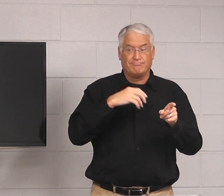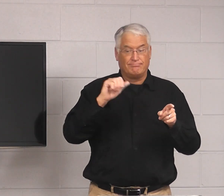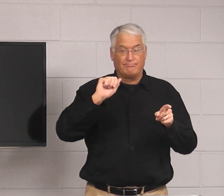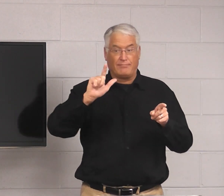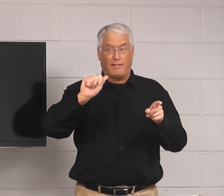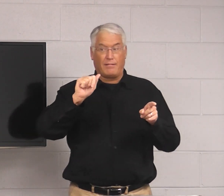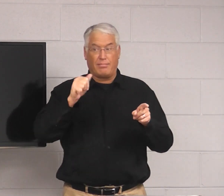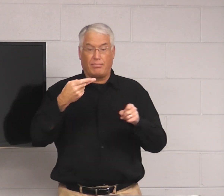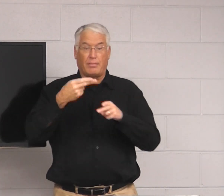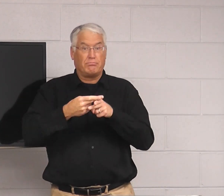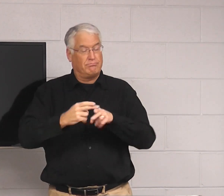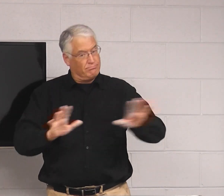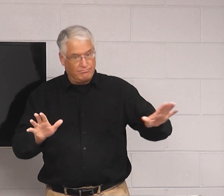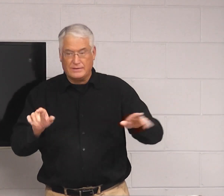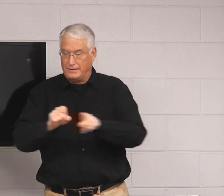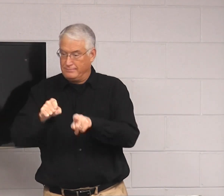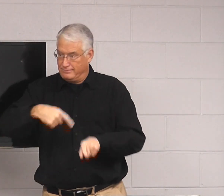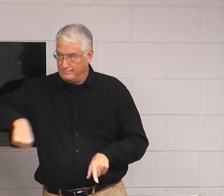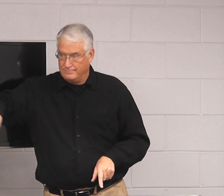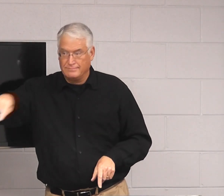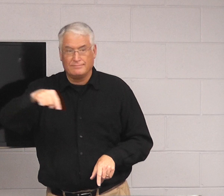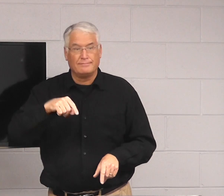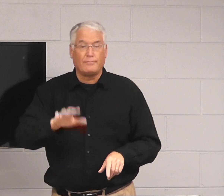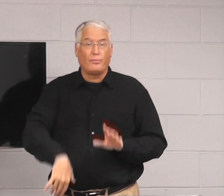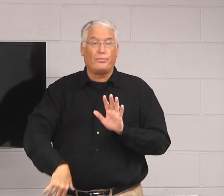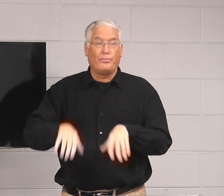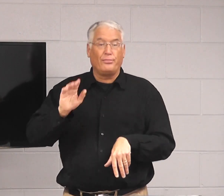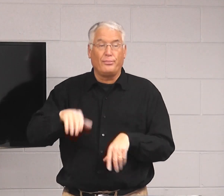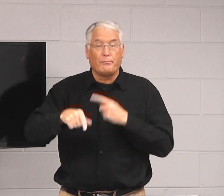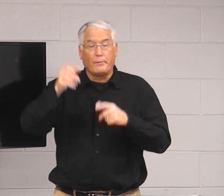The Muslims complain about using the name the same as us.